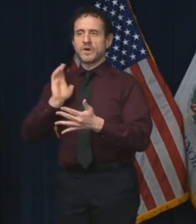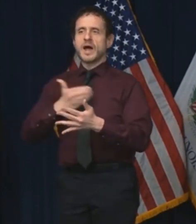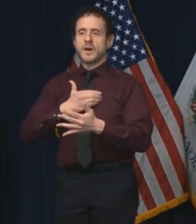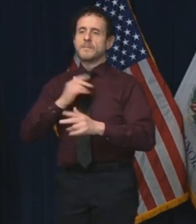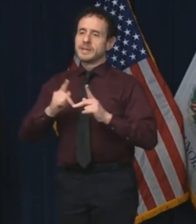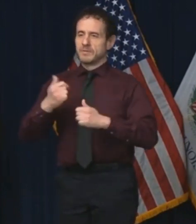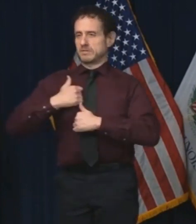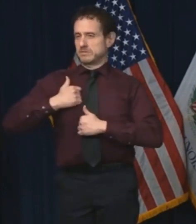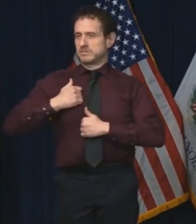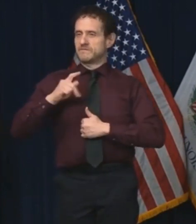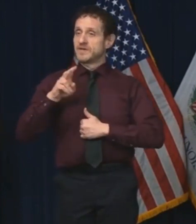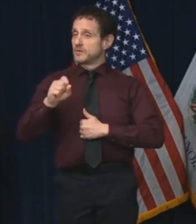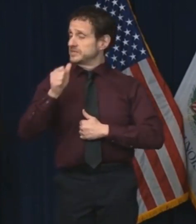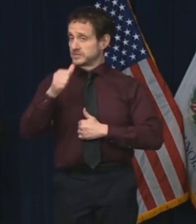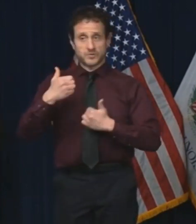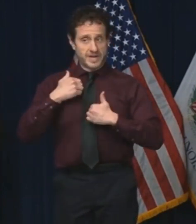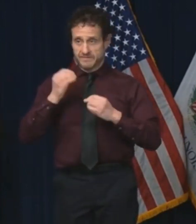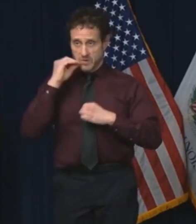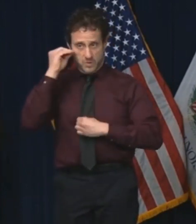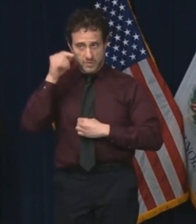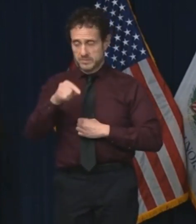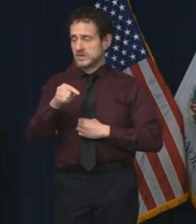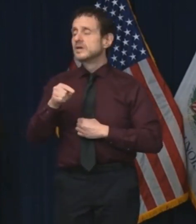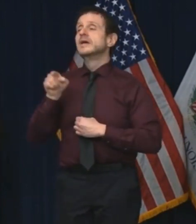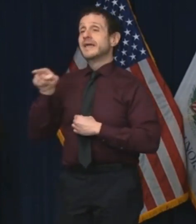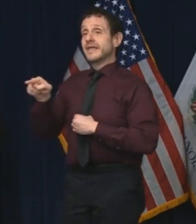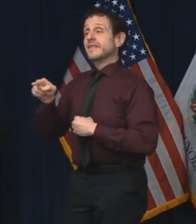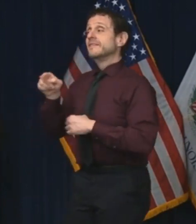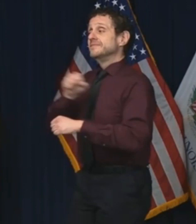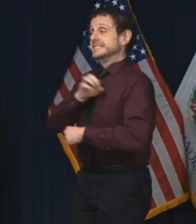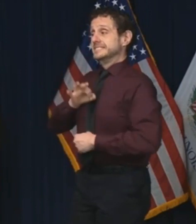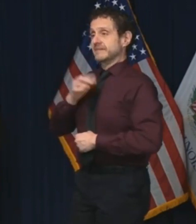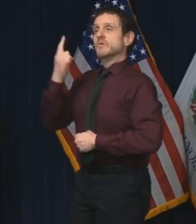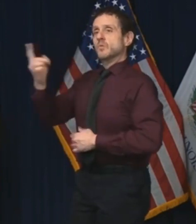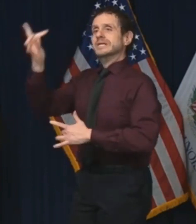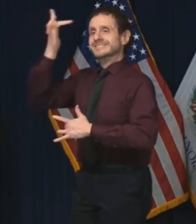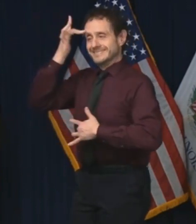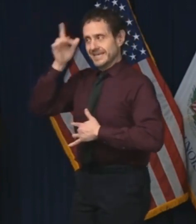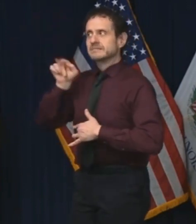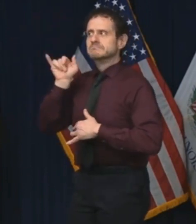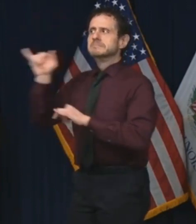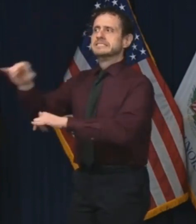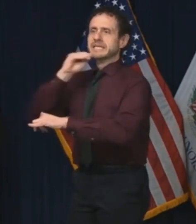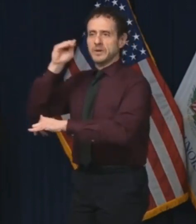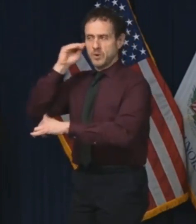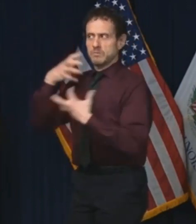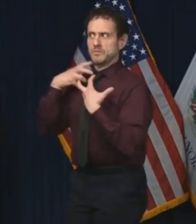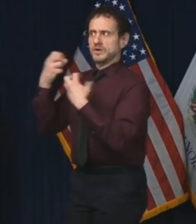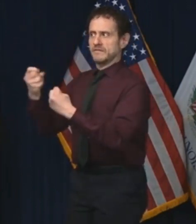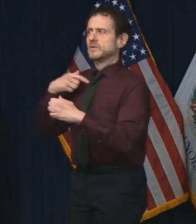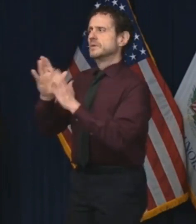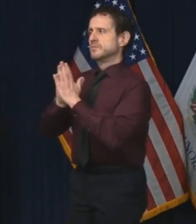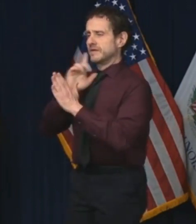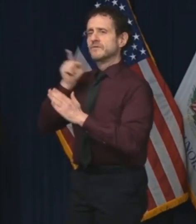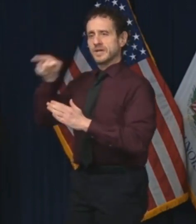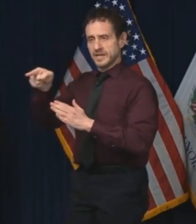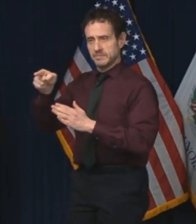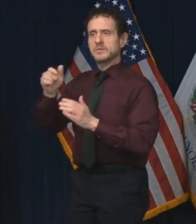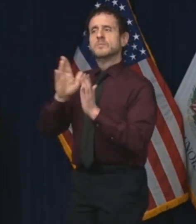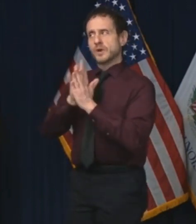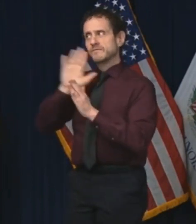our homeless veterans. The employee is home recovering. Our prayers are with them and their family.